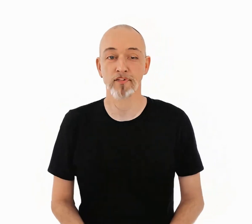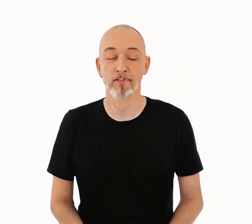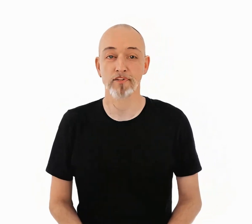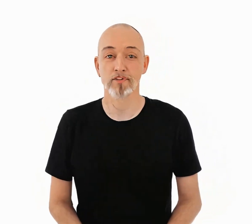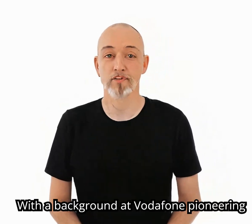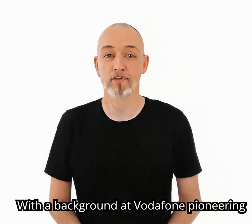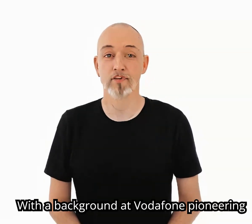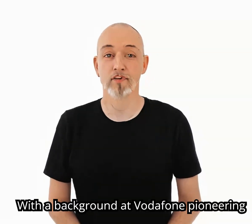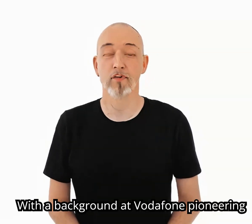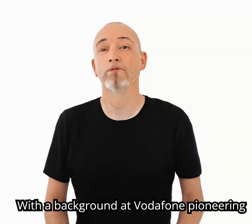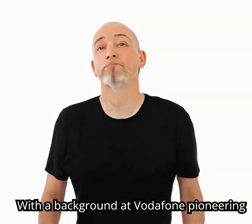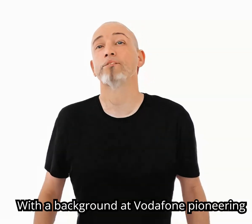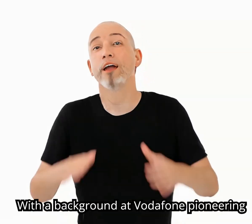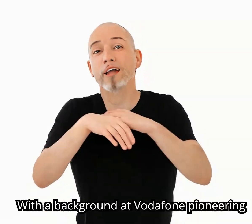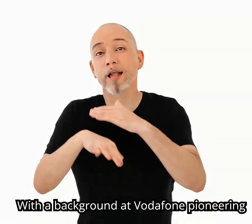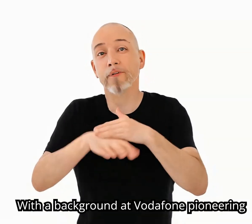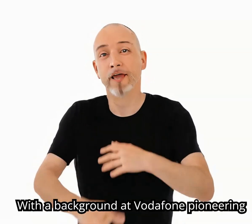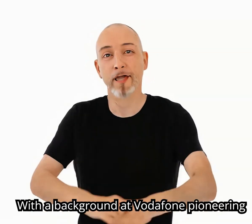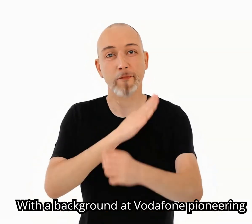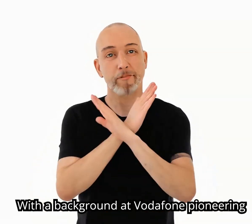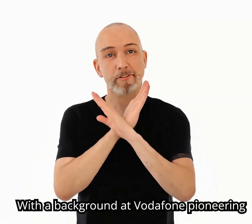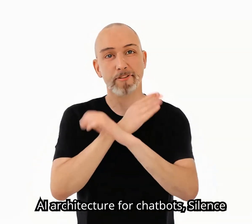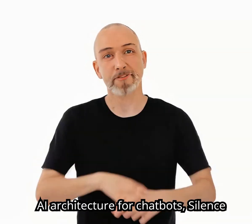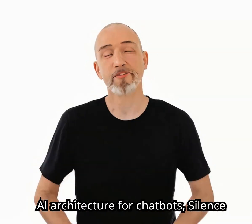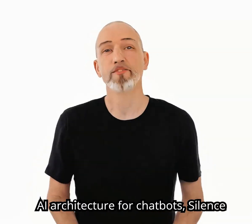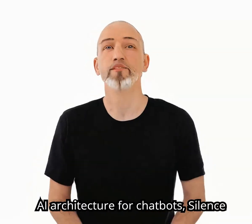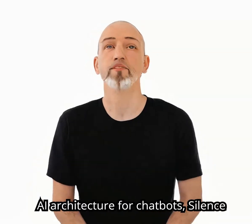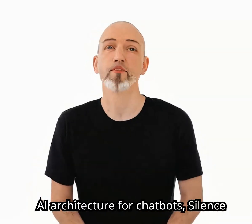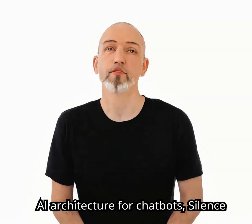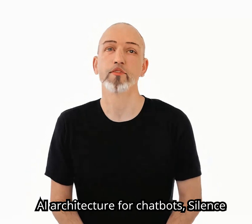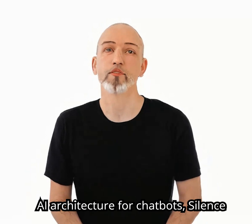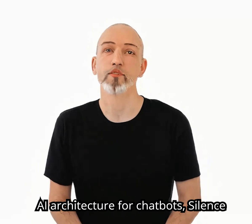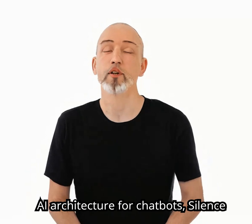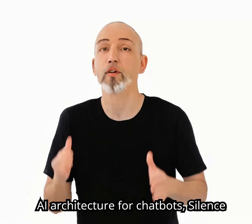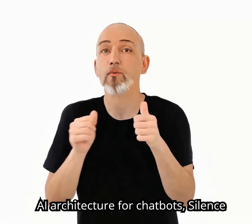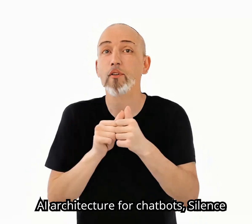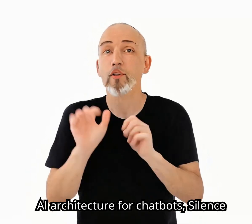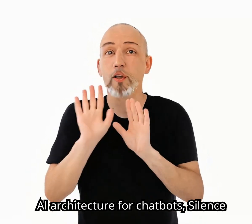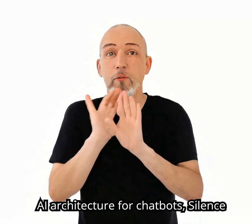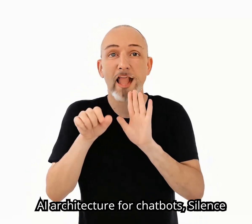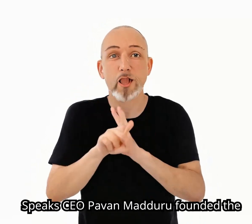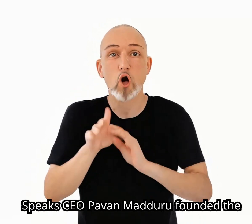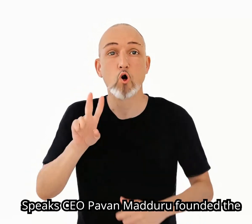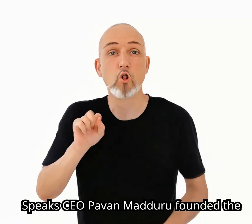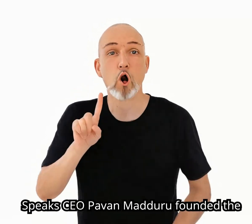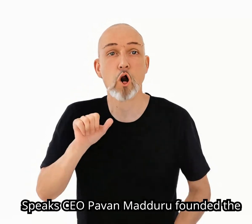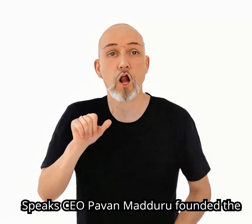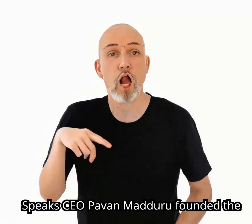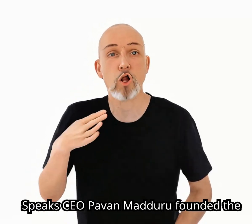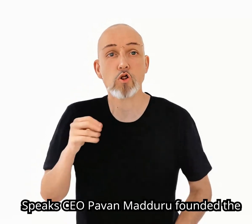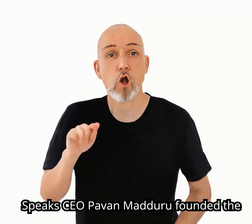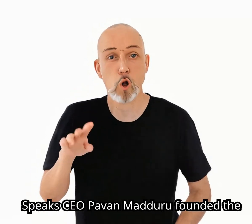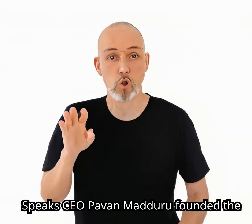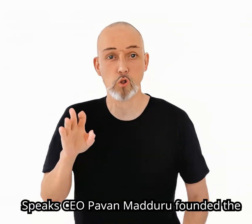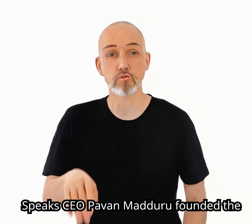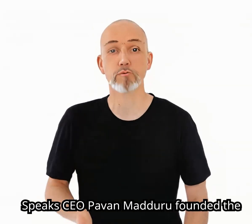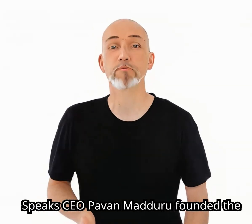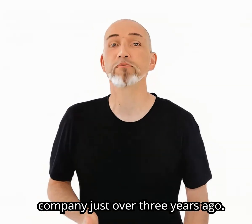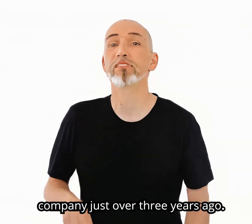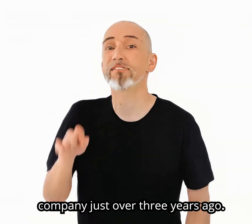With a background at Vodafone pioneering AI architecture for chatbots, Silence Speaks CEO Pavan Maduro founded the company